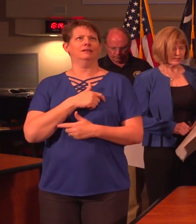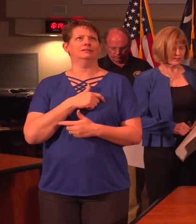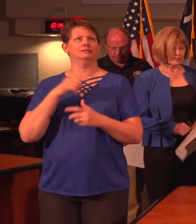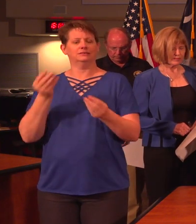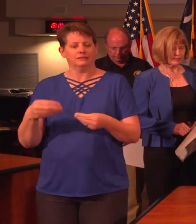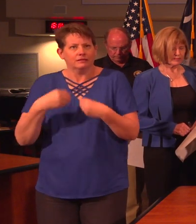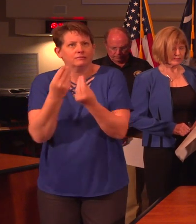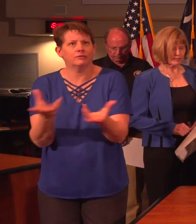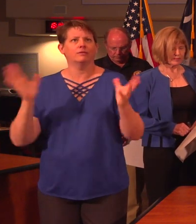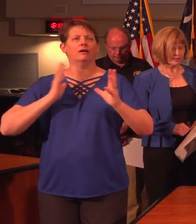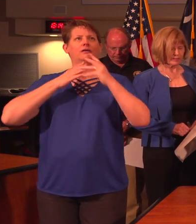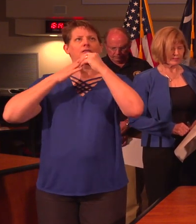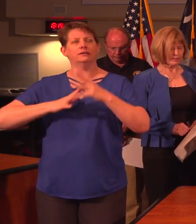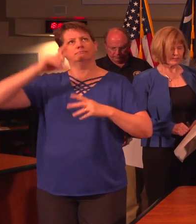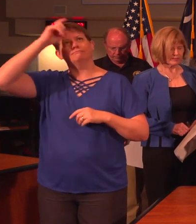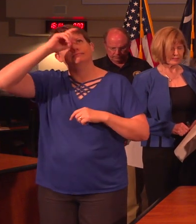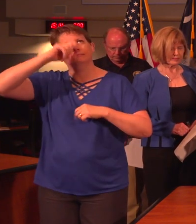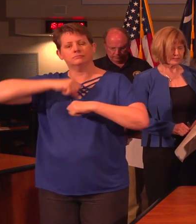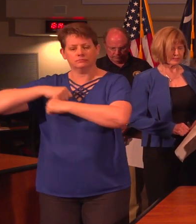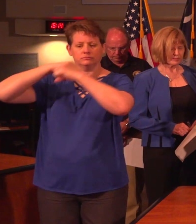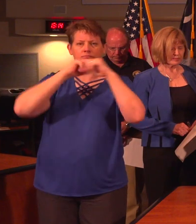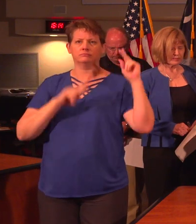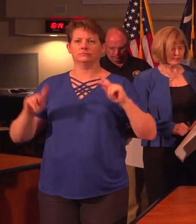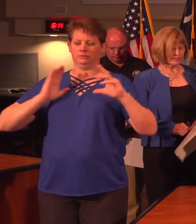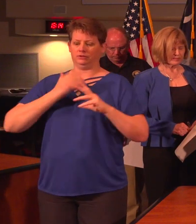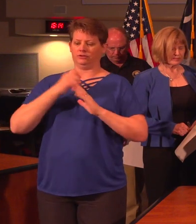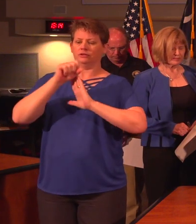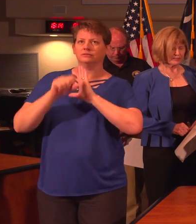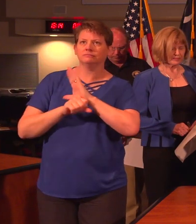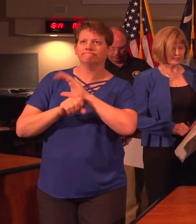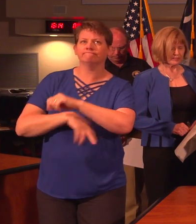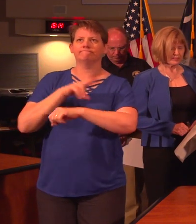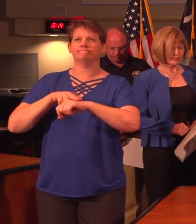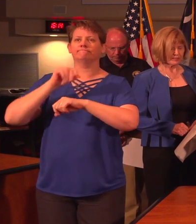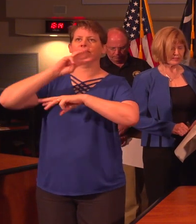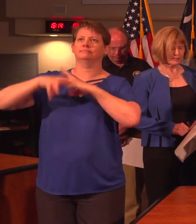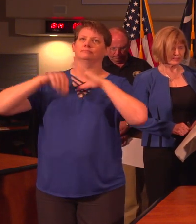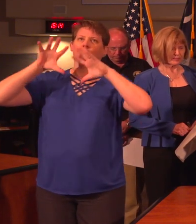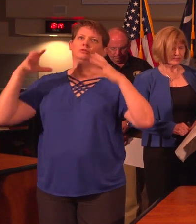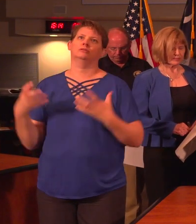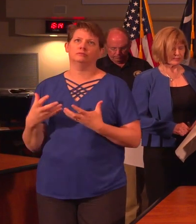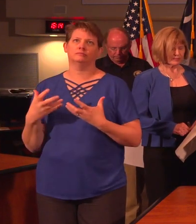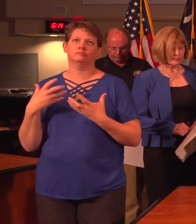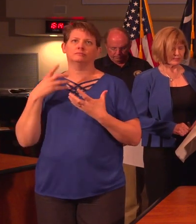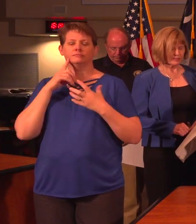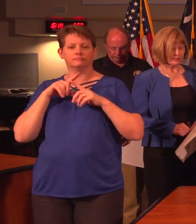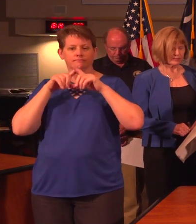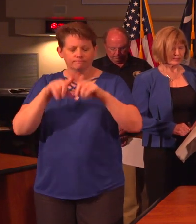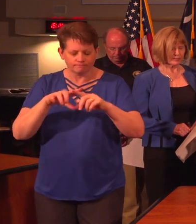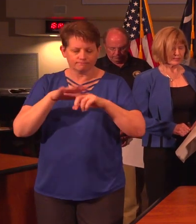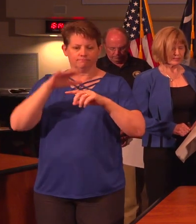Grant our leaders wisdom that they may help protect the people of our state, nation, and world. May we lean on the wisdom of